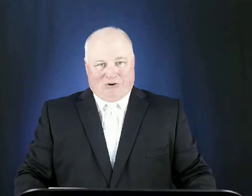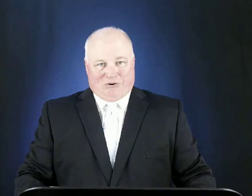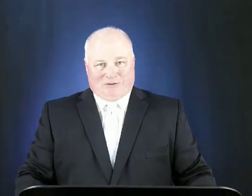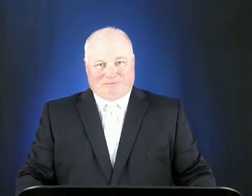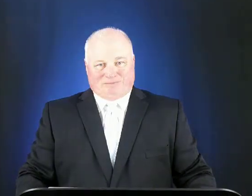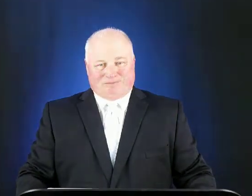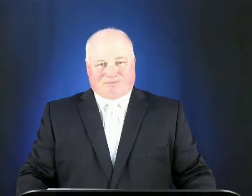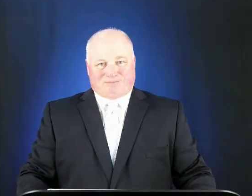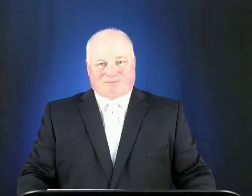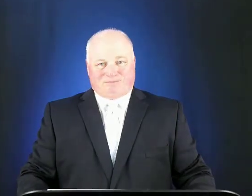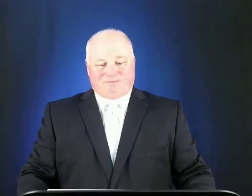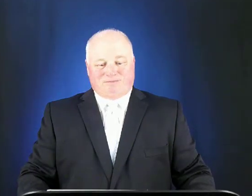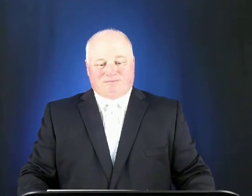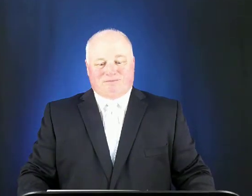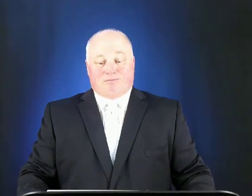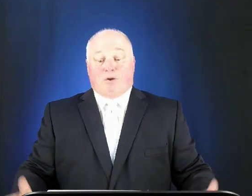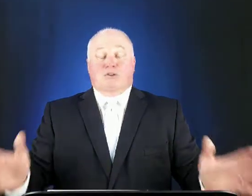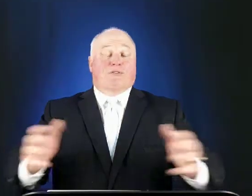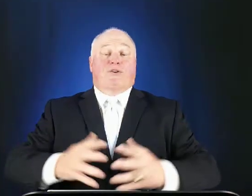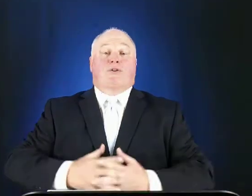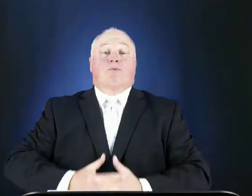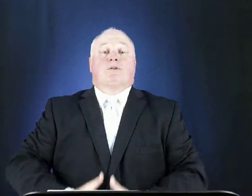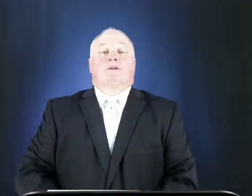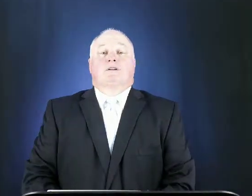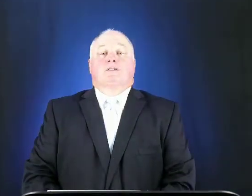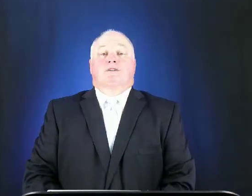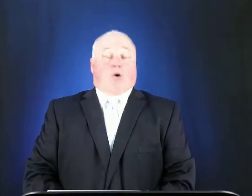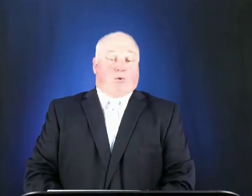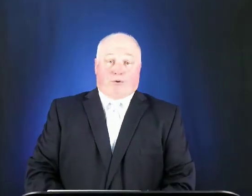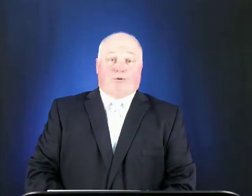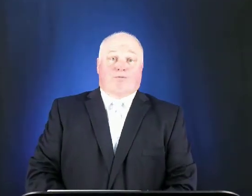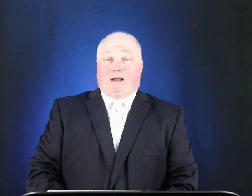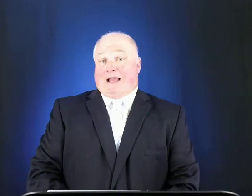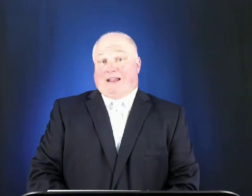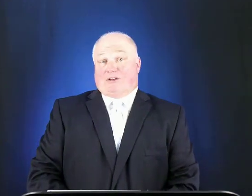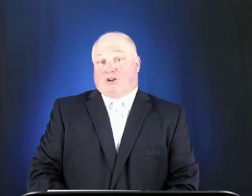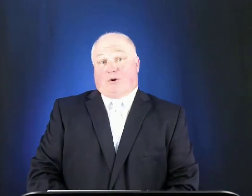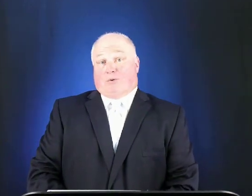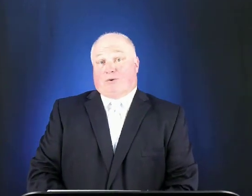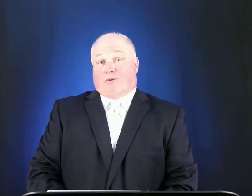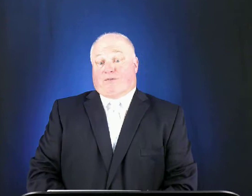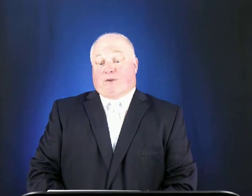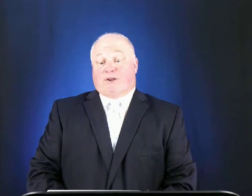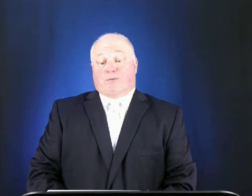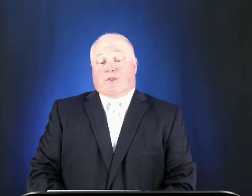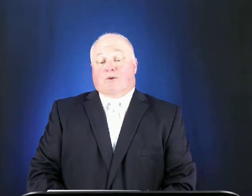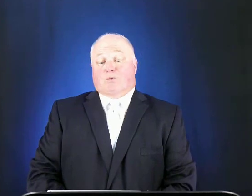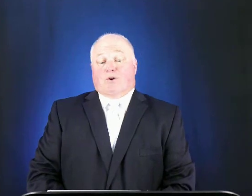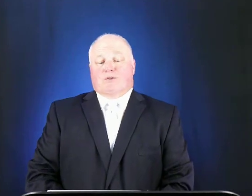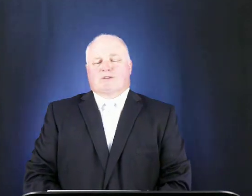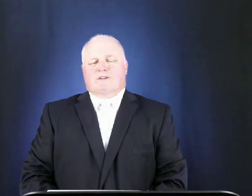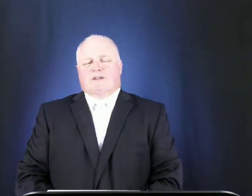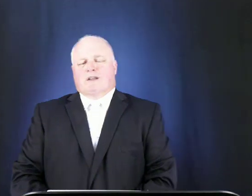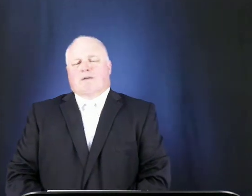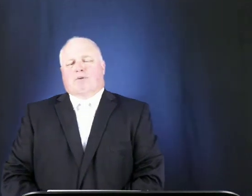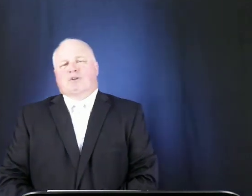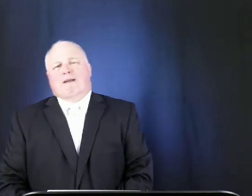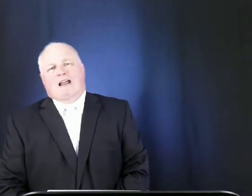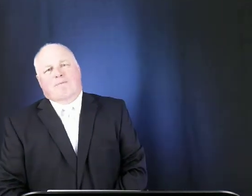most of you older my age and older are familiar with those words but you may not be